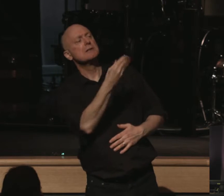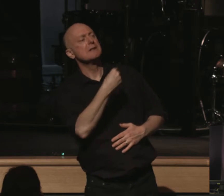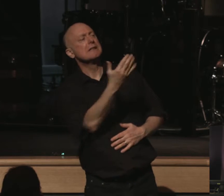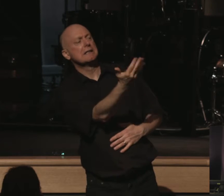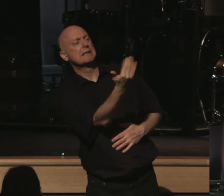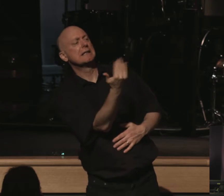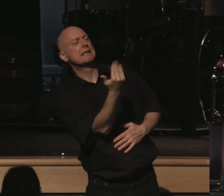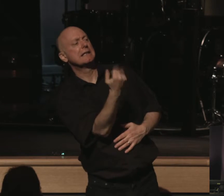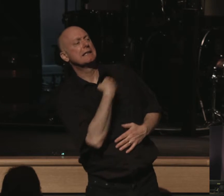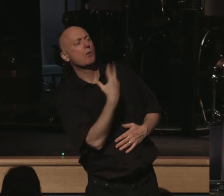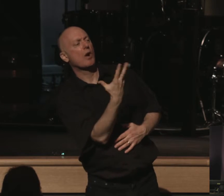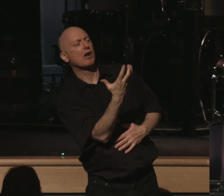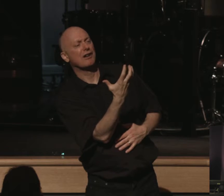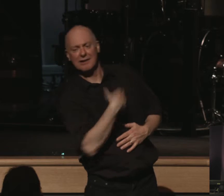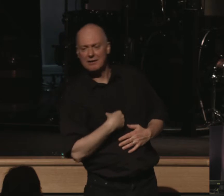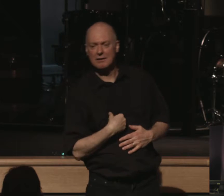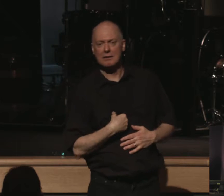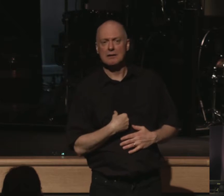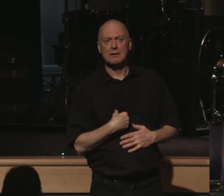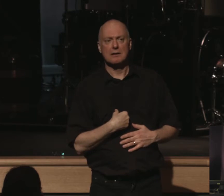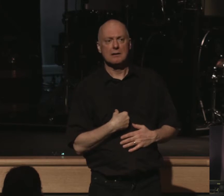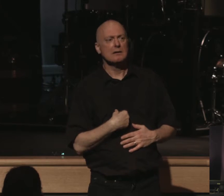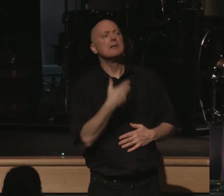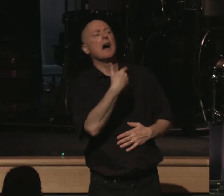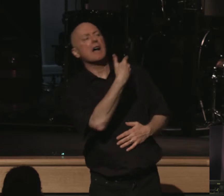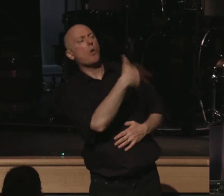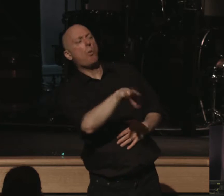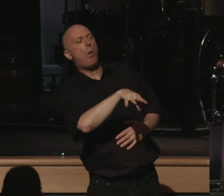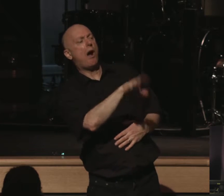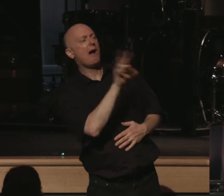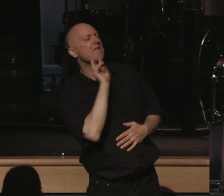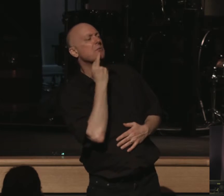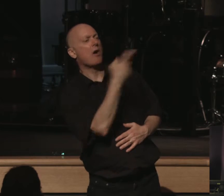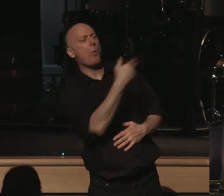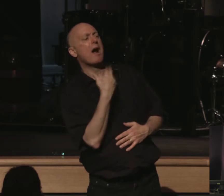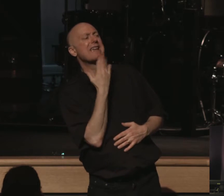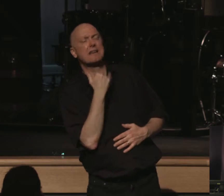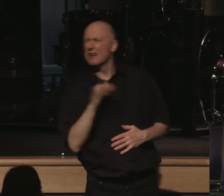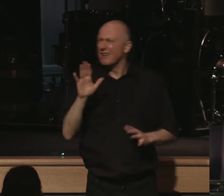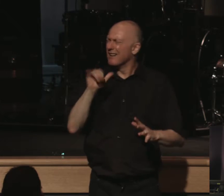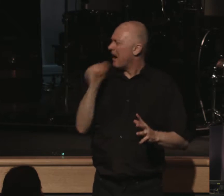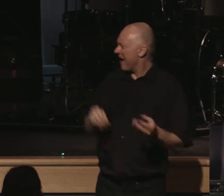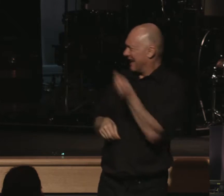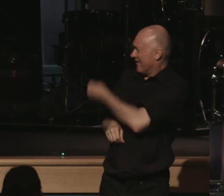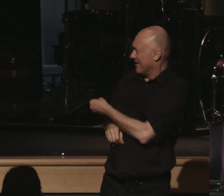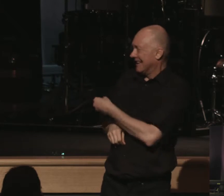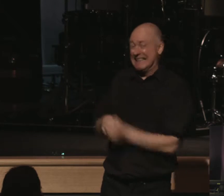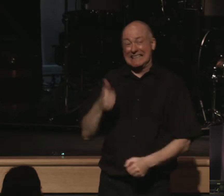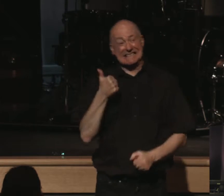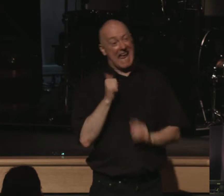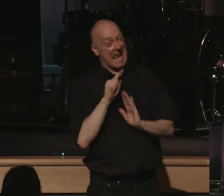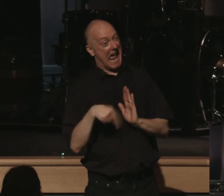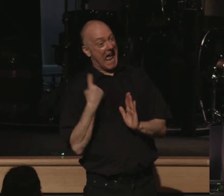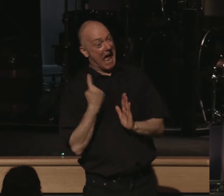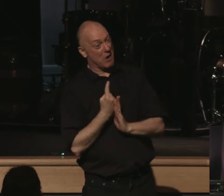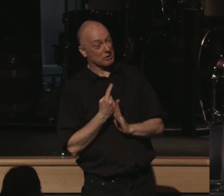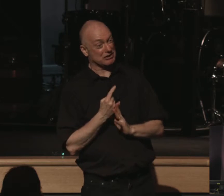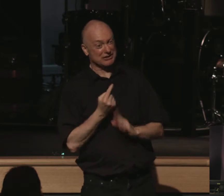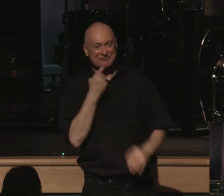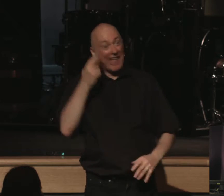get some of that? I don't want that. I want the candy. And you say, I'm not going to give you candy for 10 hours, especially not in the first half hour of